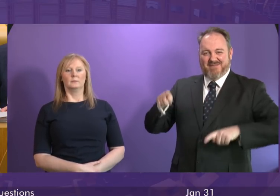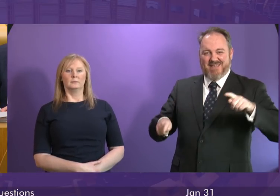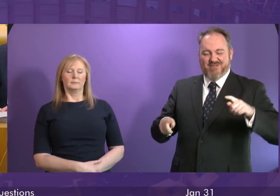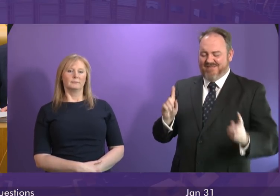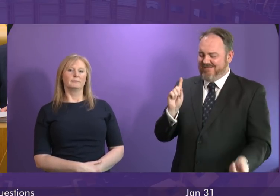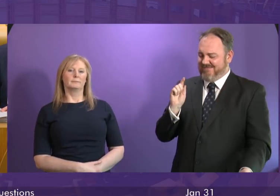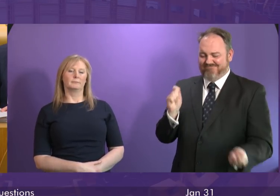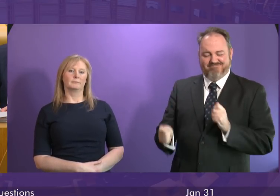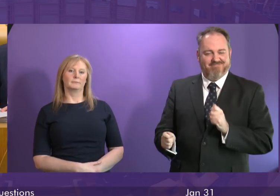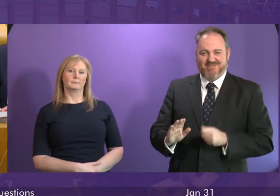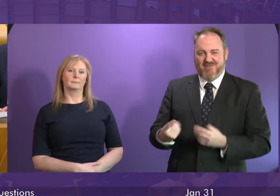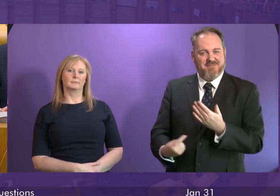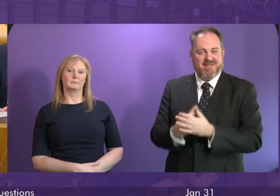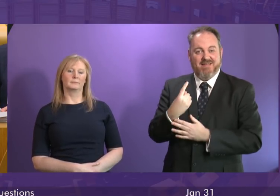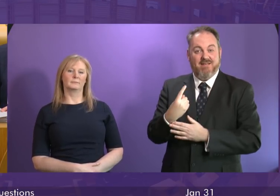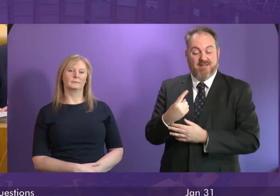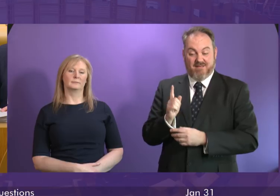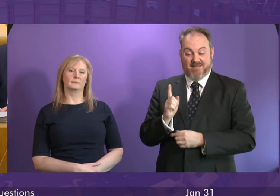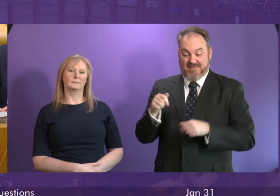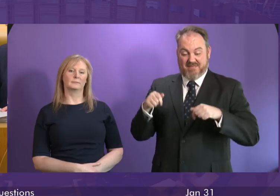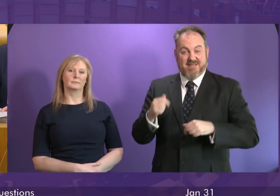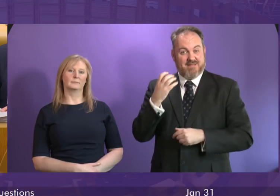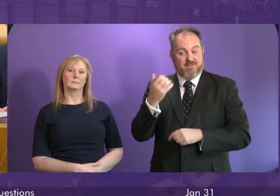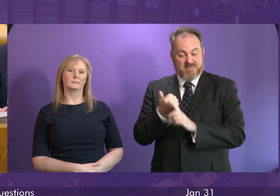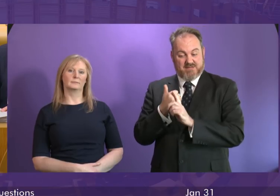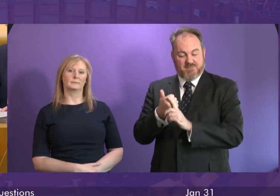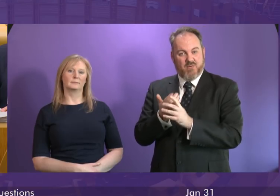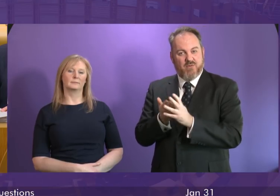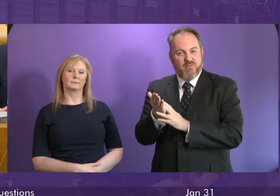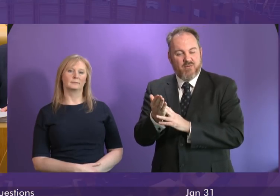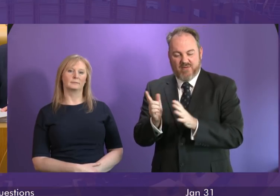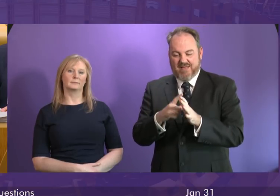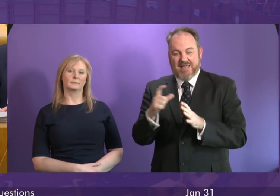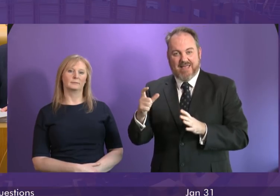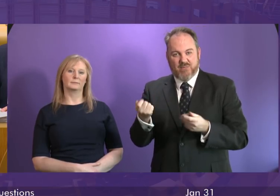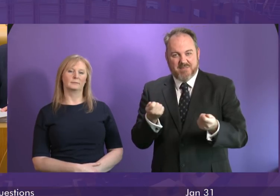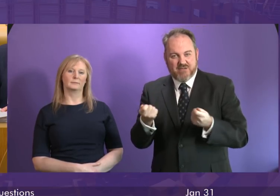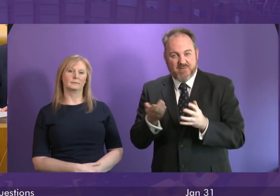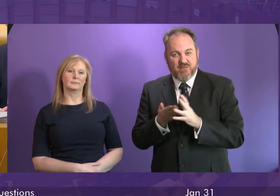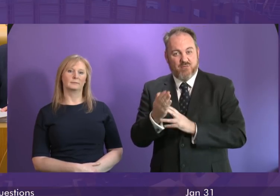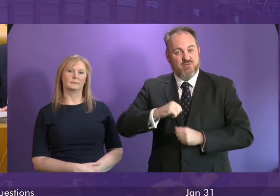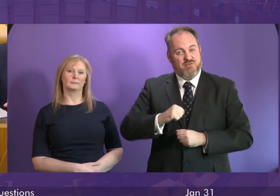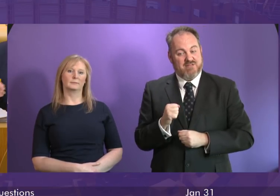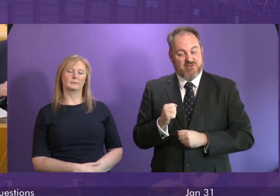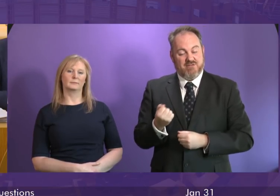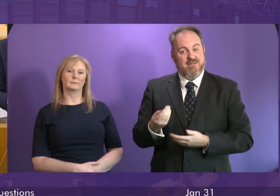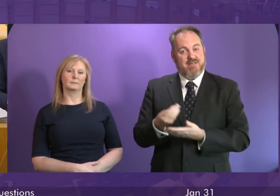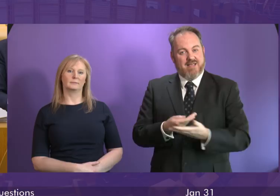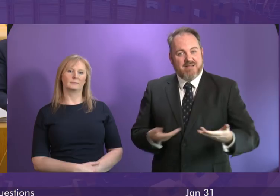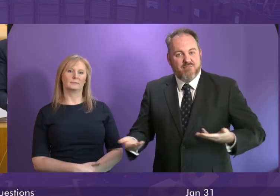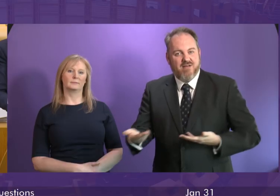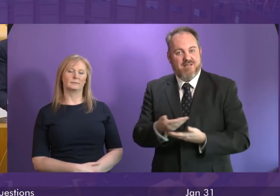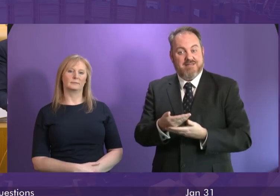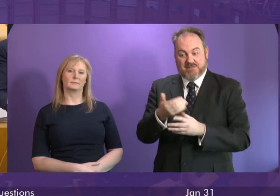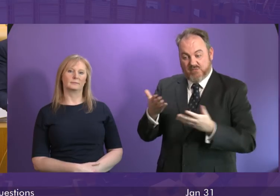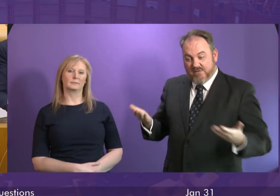diversification and the government support through account management through Scottish Enterprise is specifically to grow